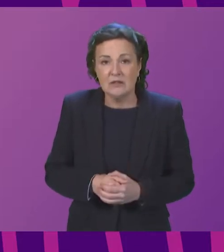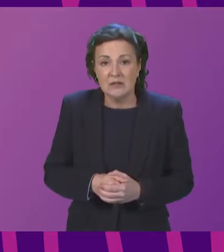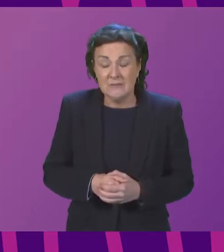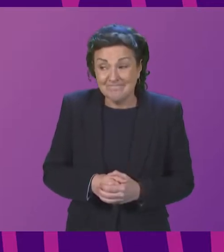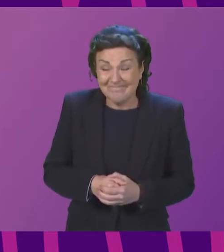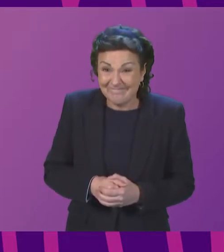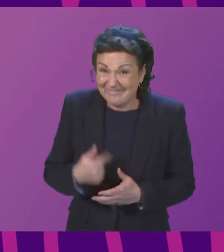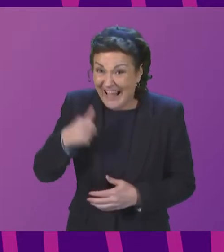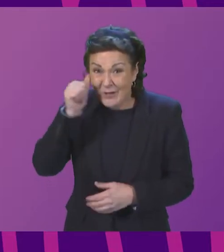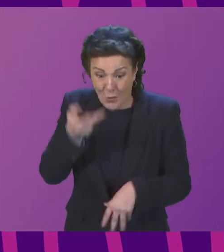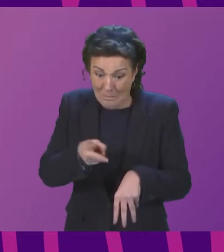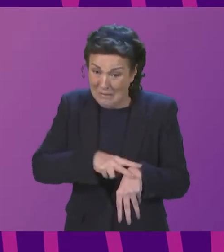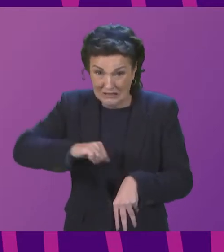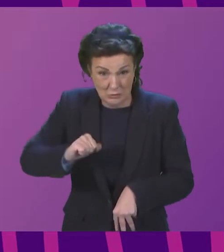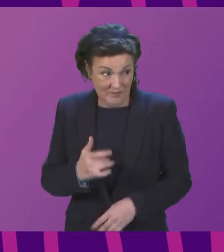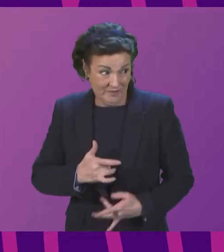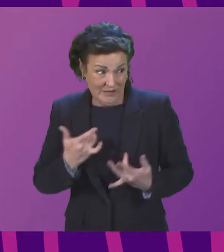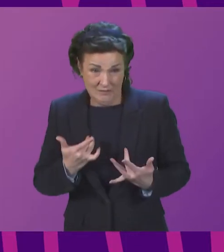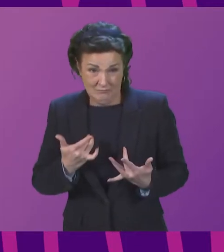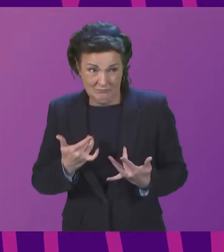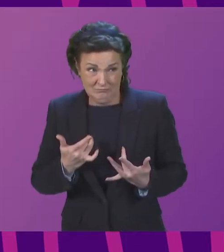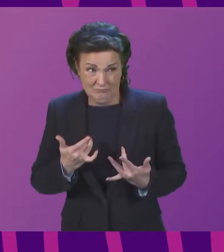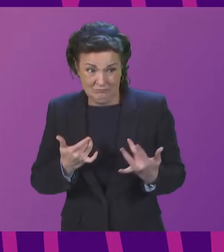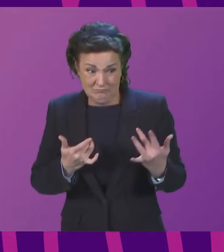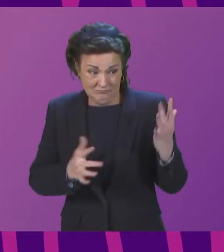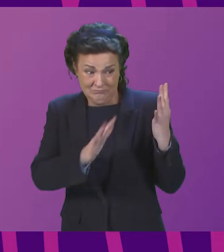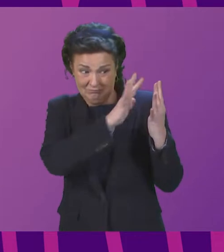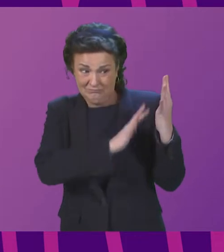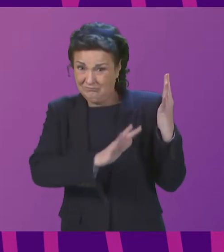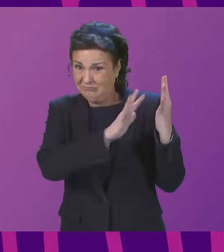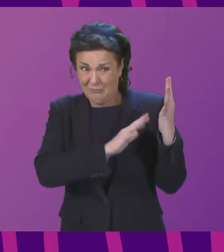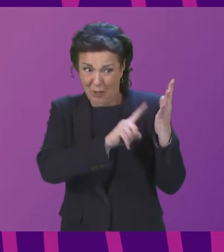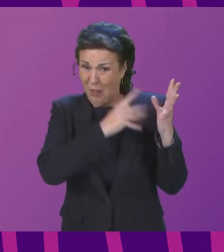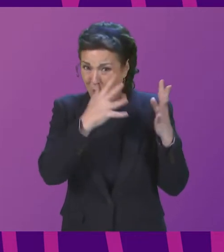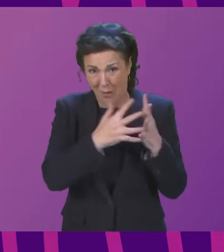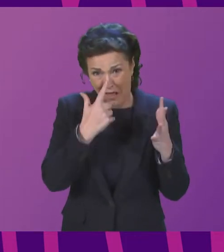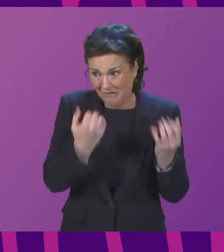they don't have sufficient powers.